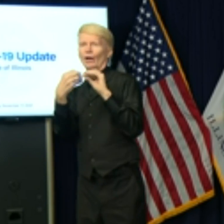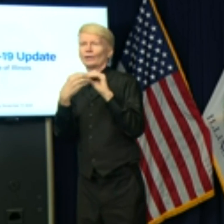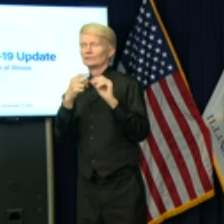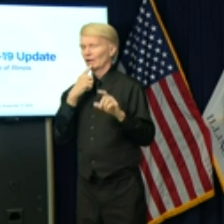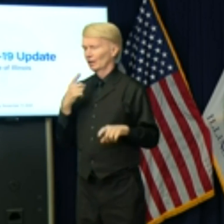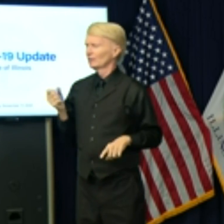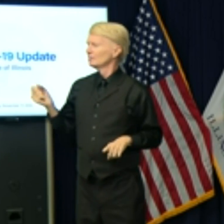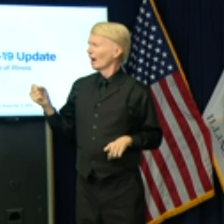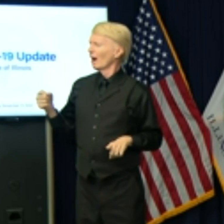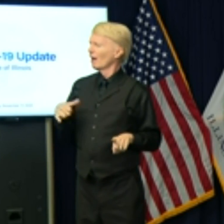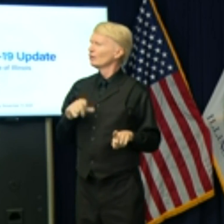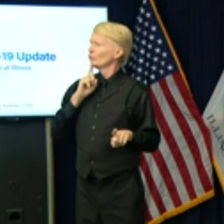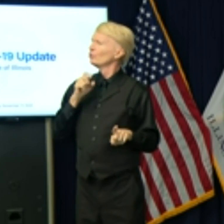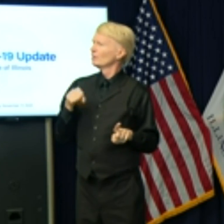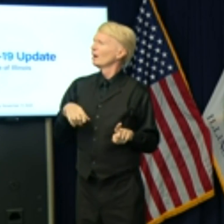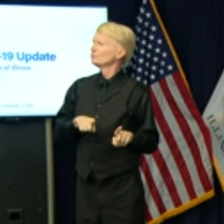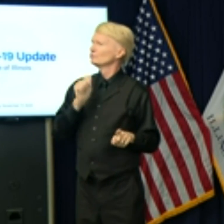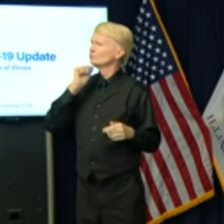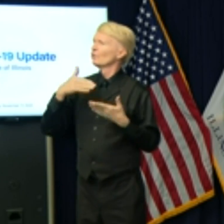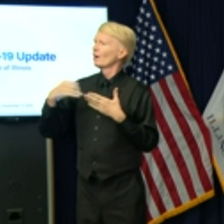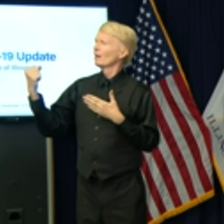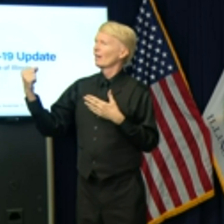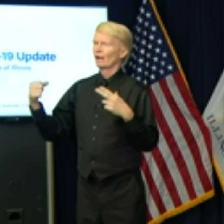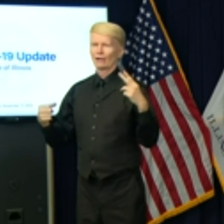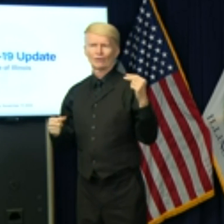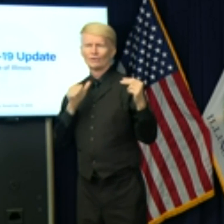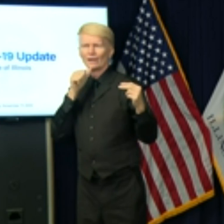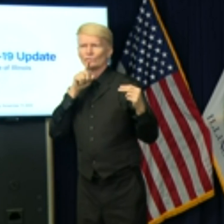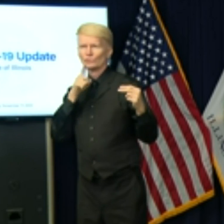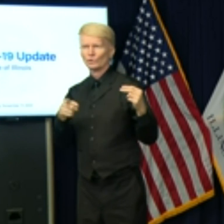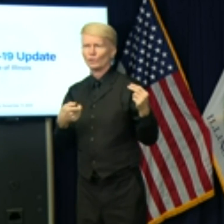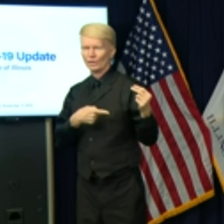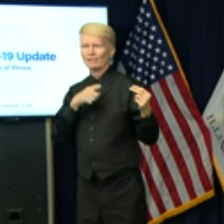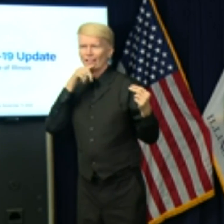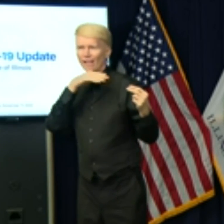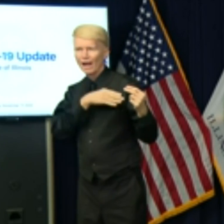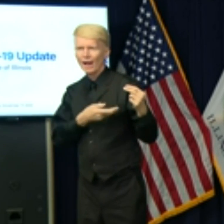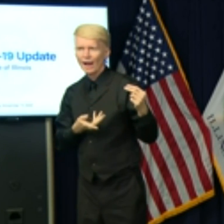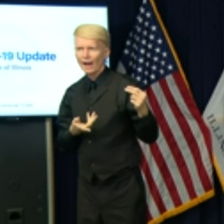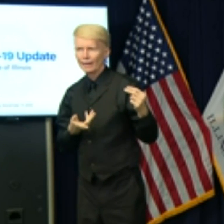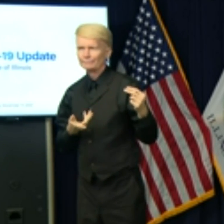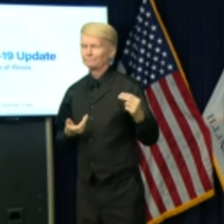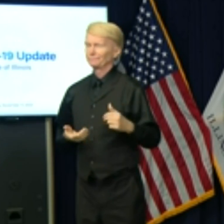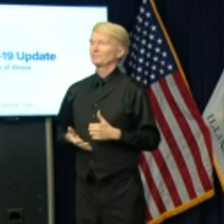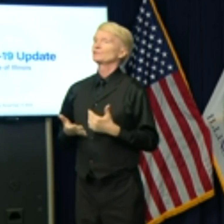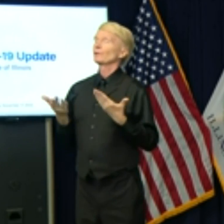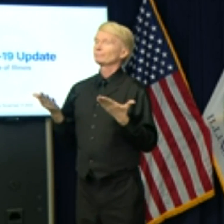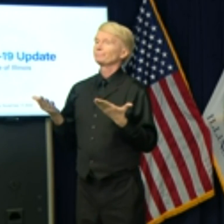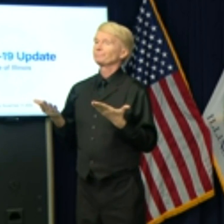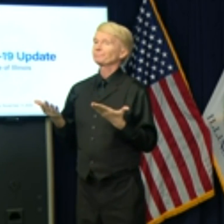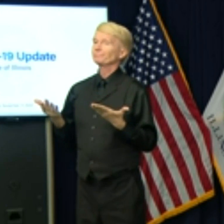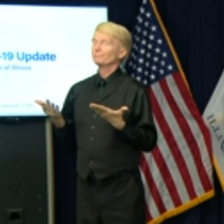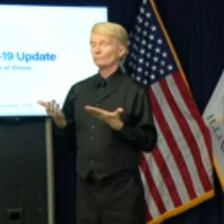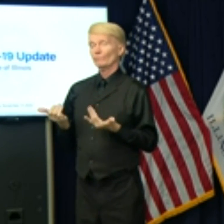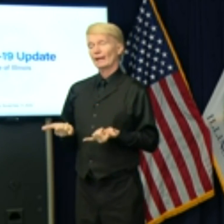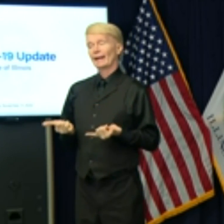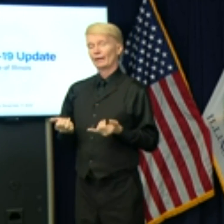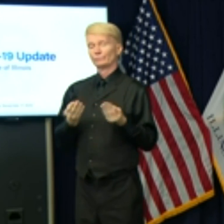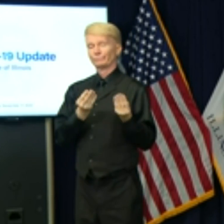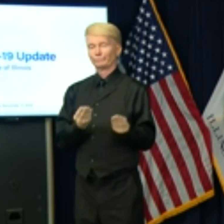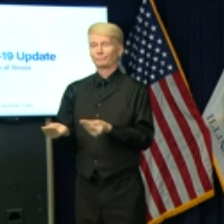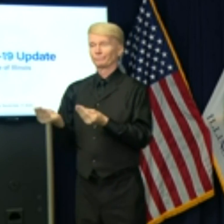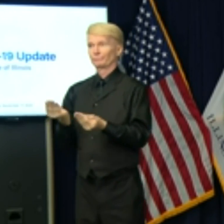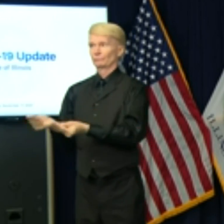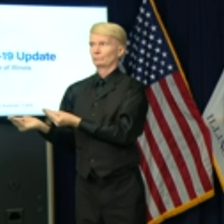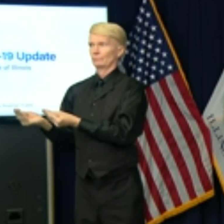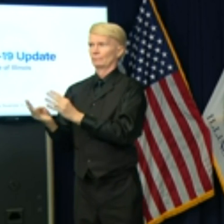picture was of my daughter. Despite knowing that this was a lie. Which lent permission to a slew of strangers.